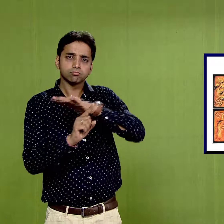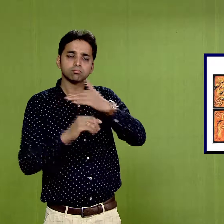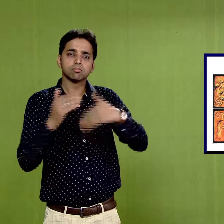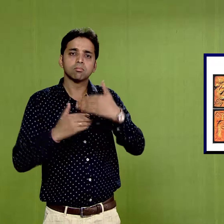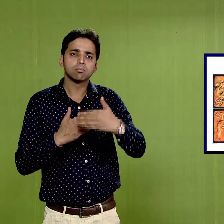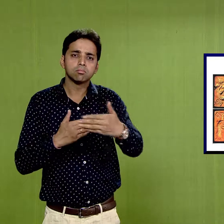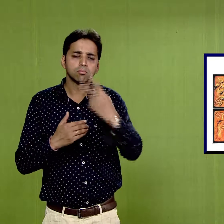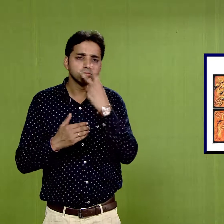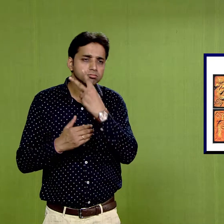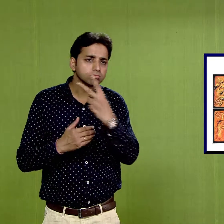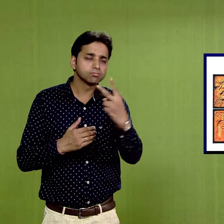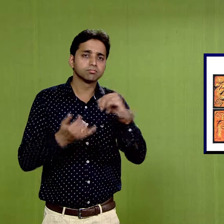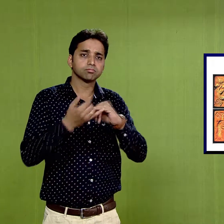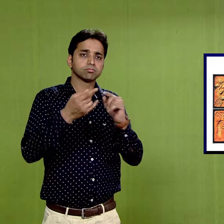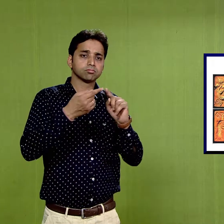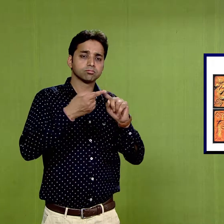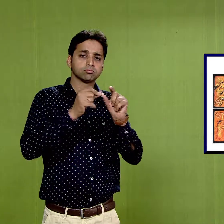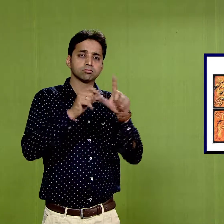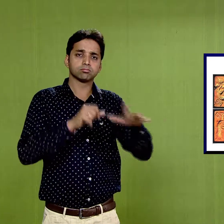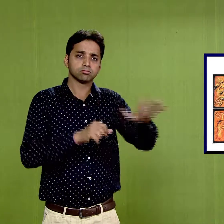the seals of Harappa